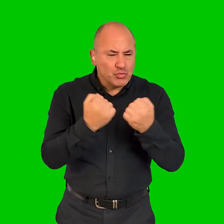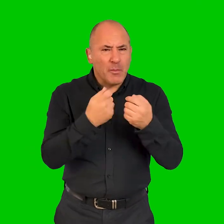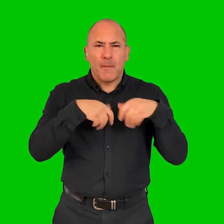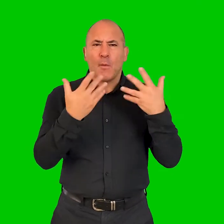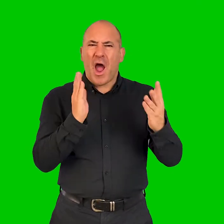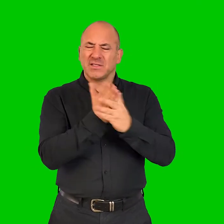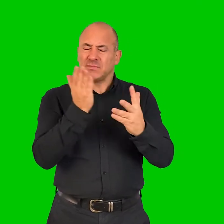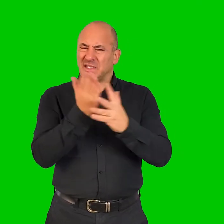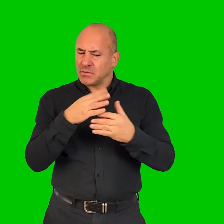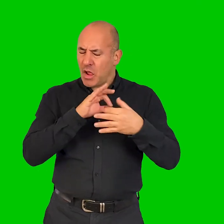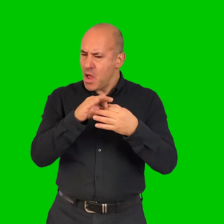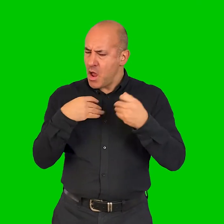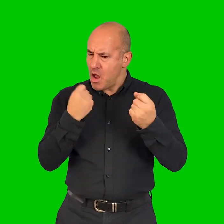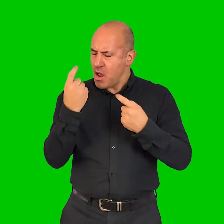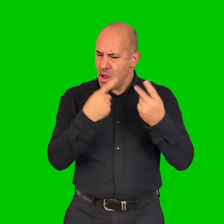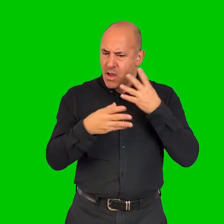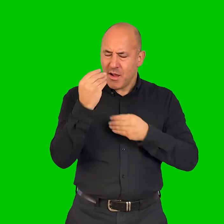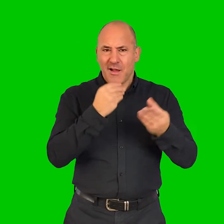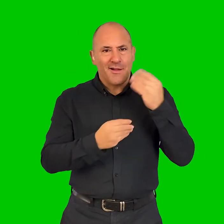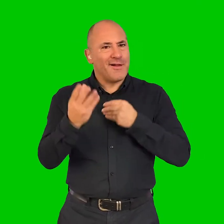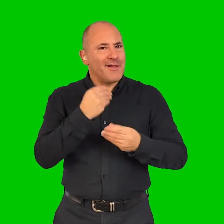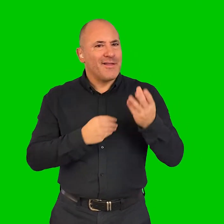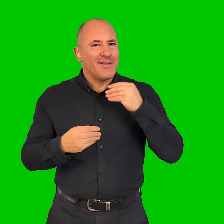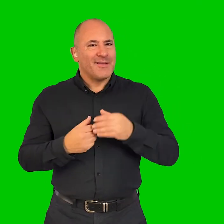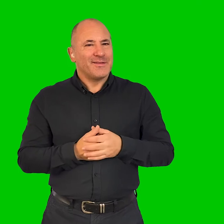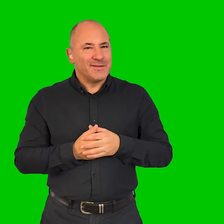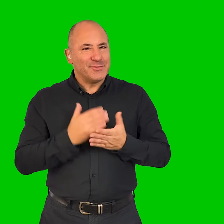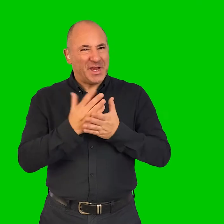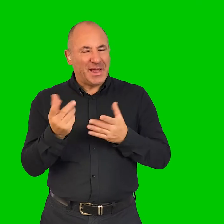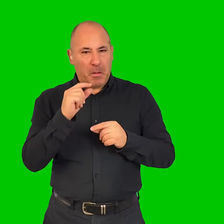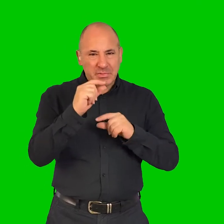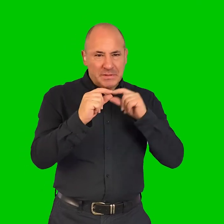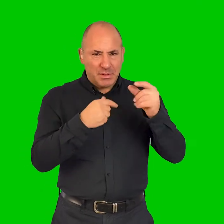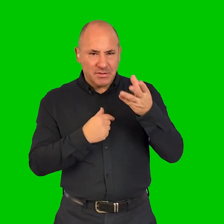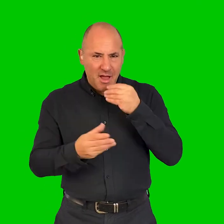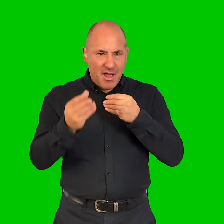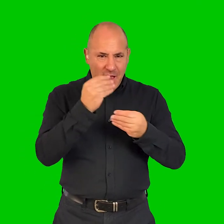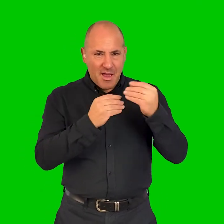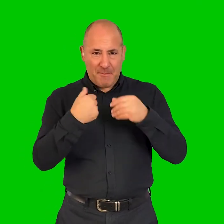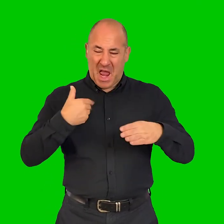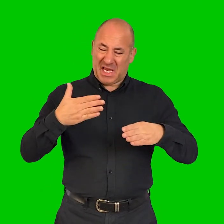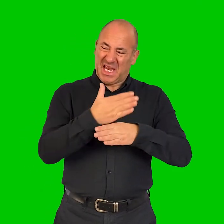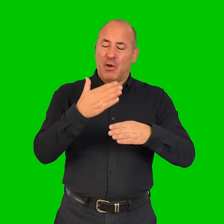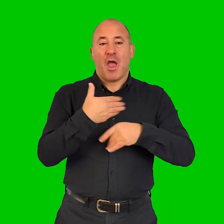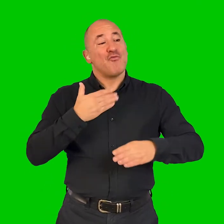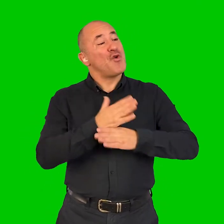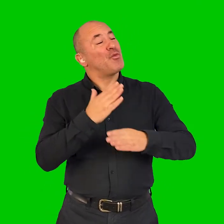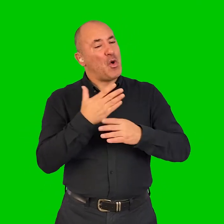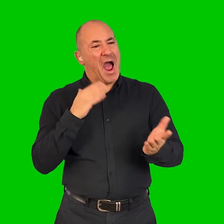use being more accessible during workshops and delivering workshops. And so, was kind of little by little access was built into